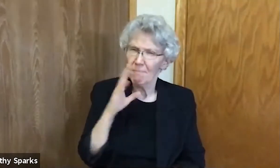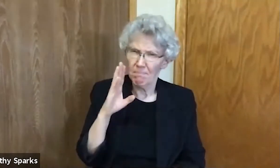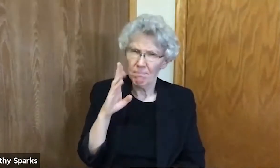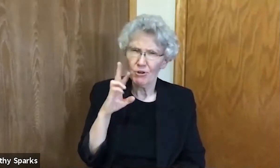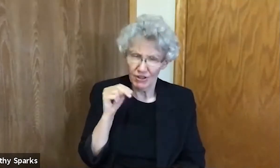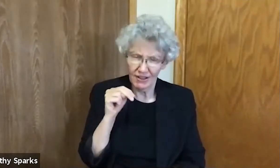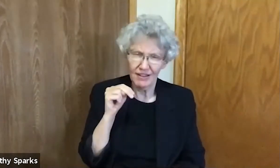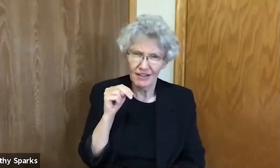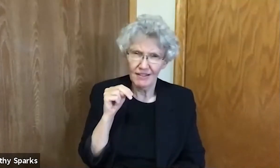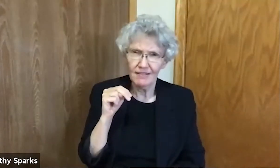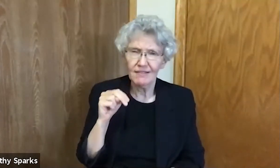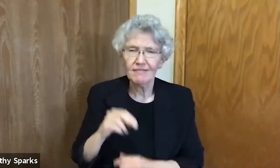altar with a pair of metal tongs.